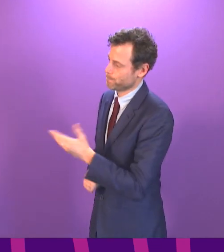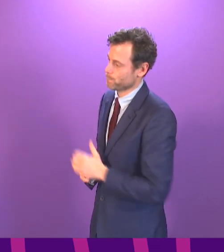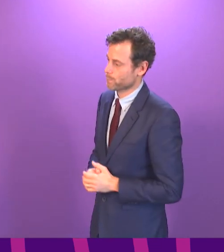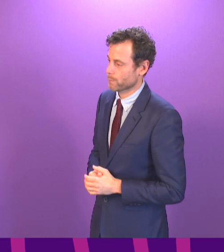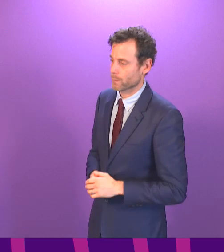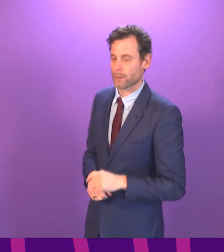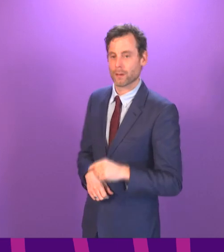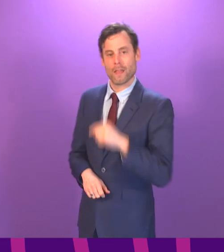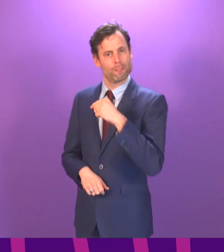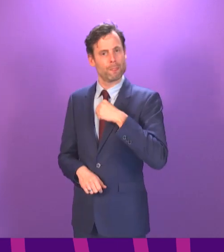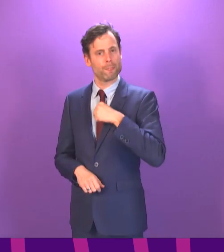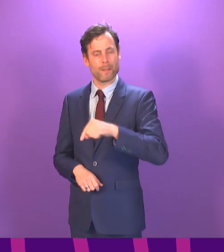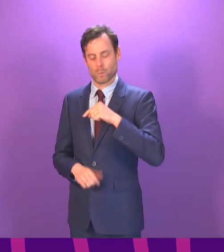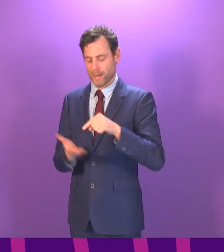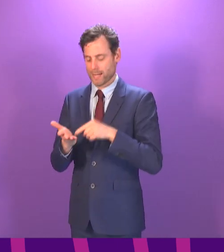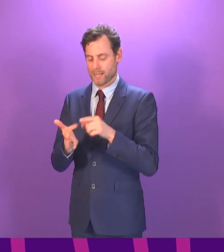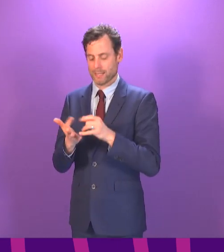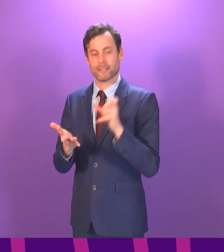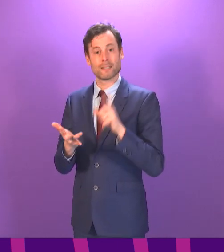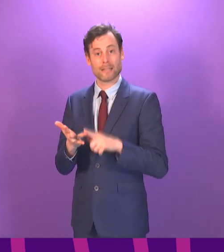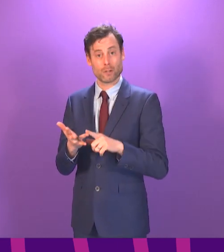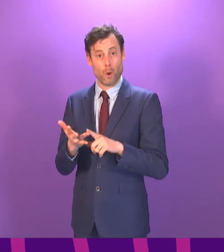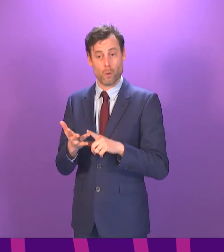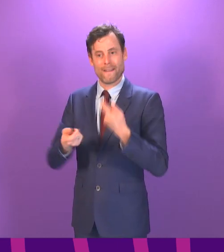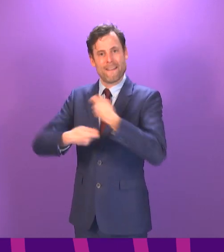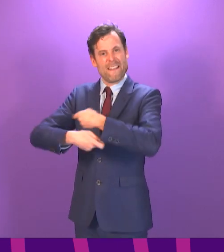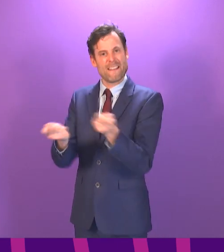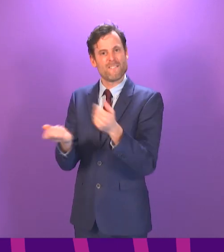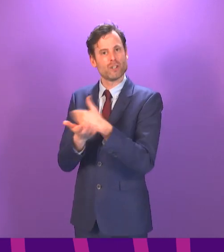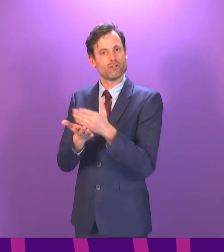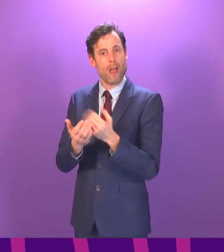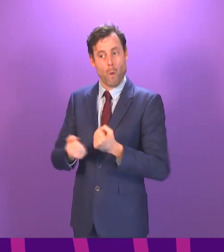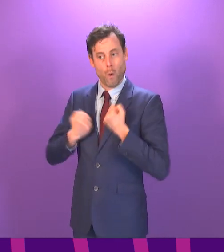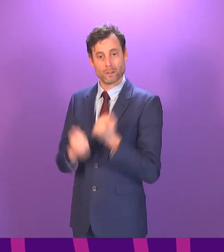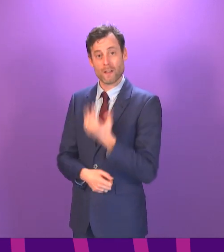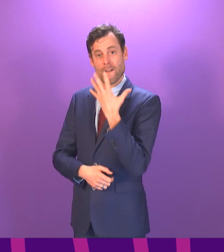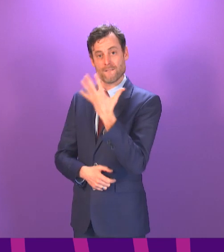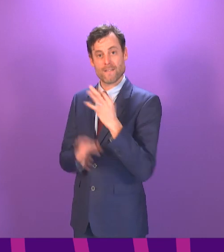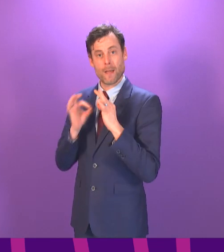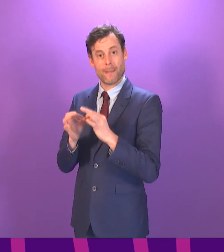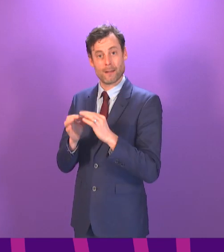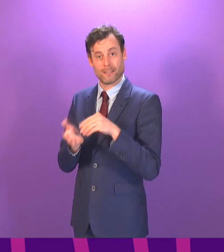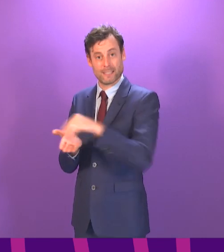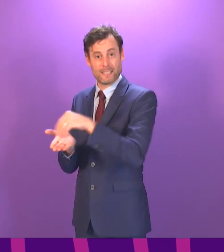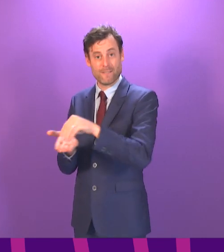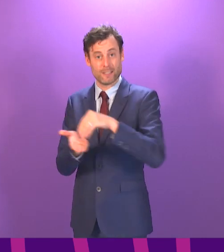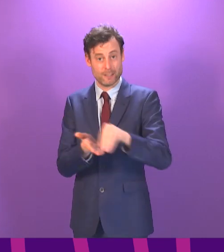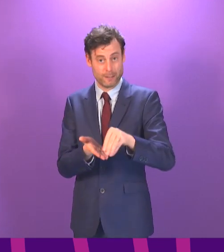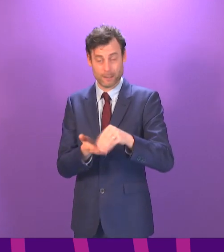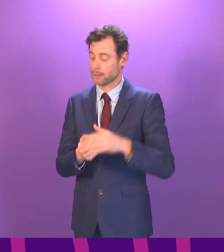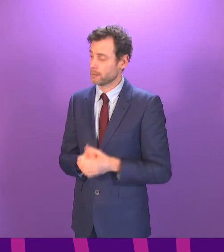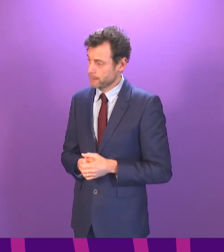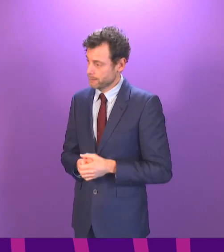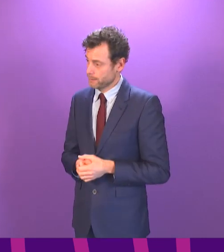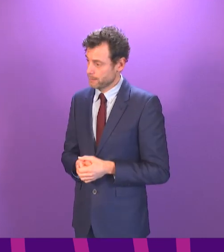This week, Tesco is paying a five billion dividend to shareholders, whilst cutting between three and thirteen thousand a year from